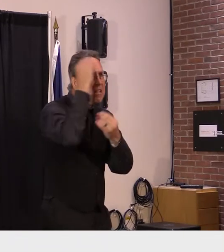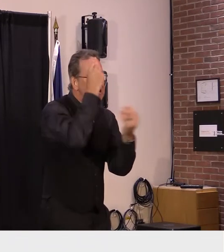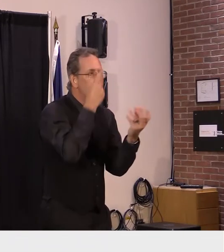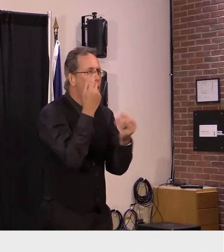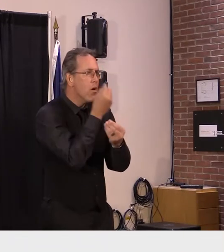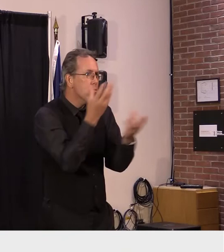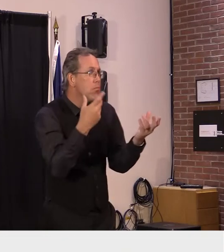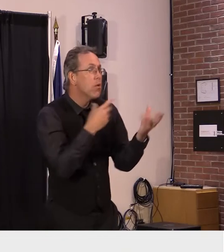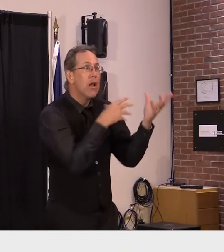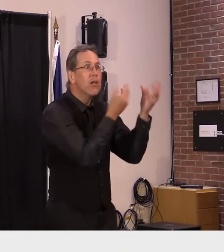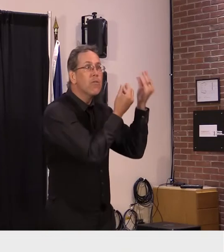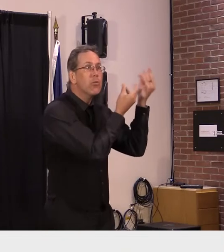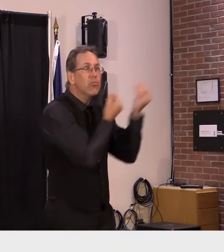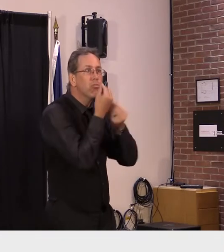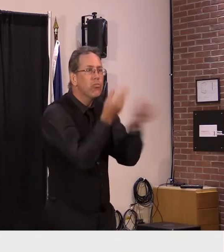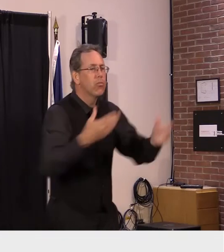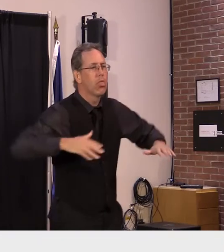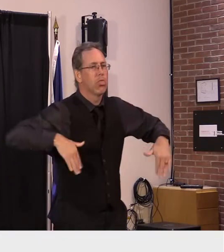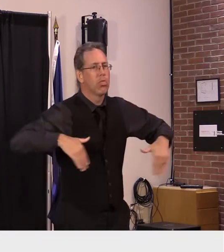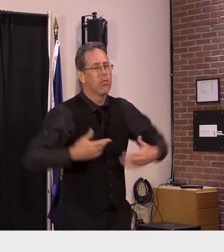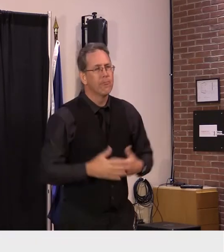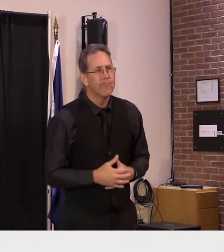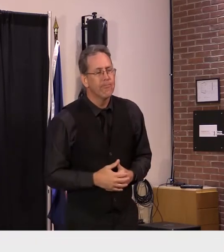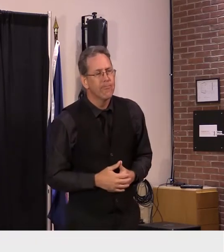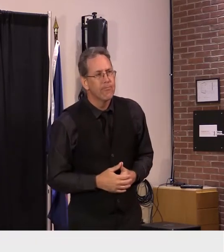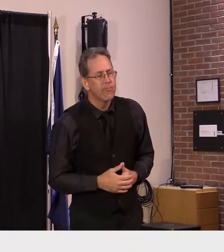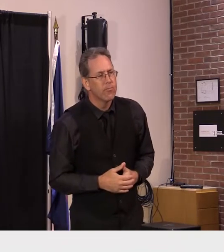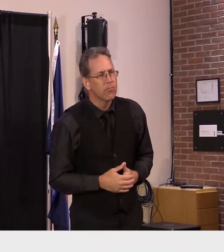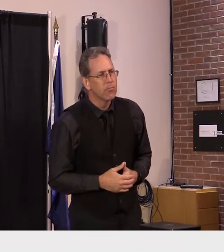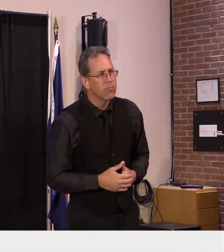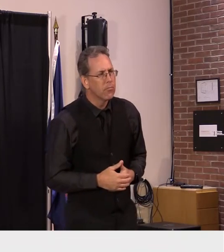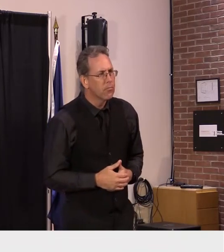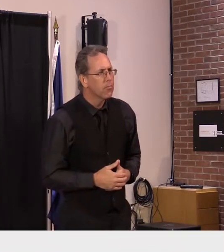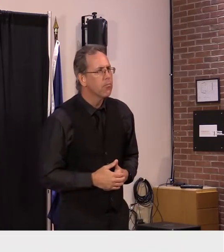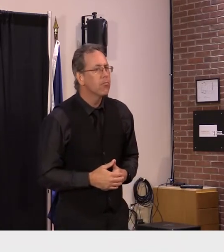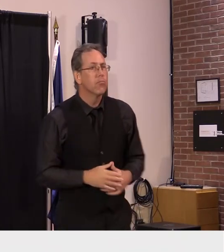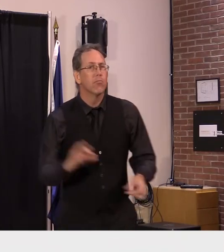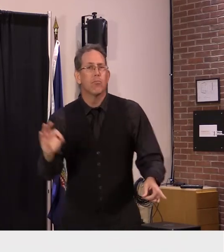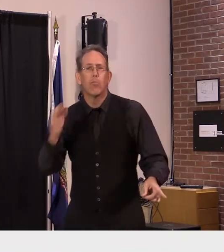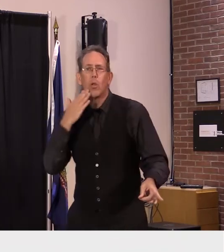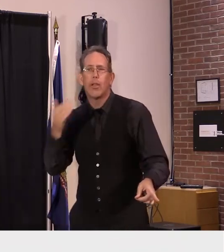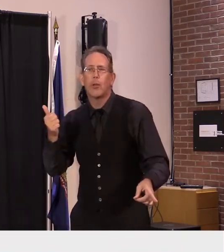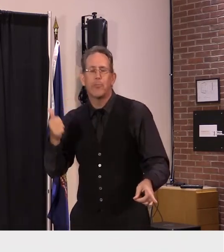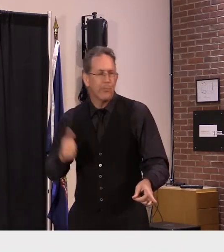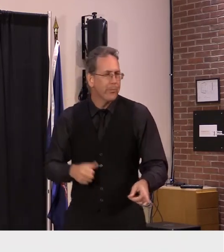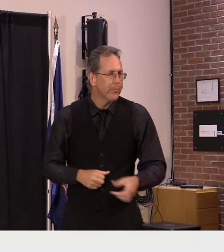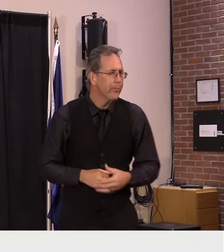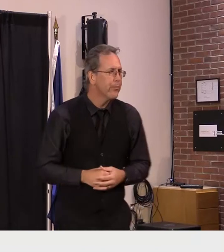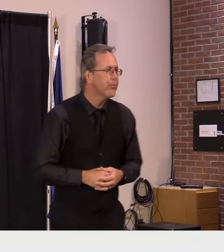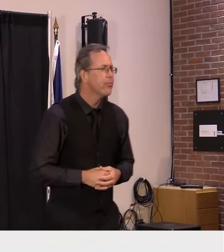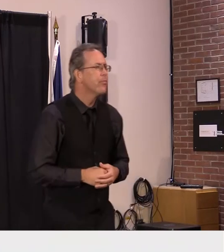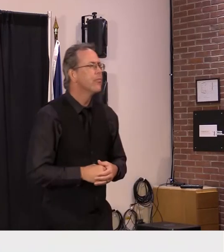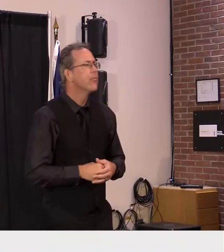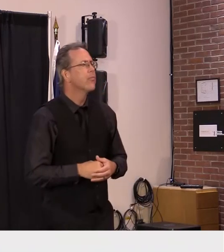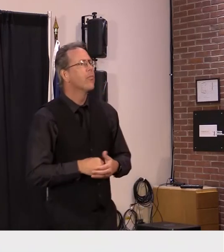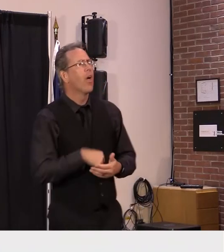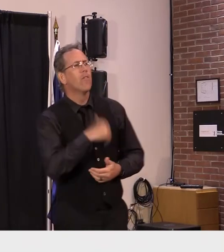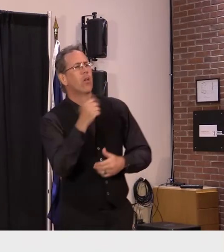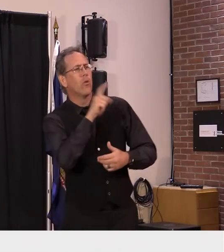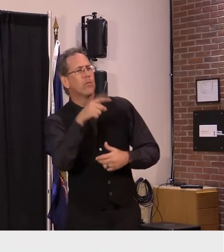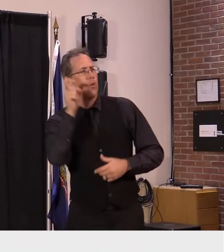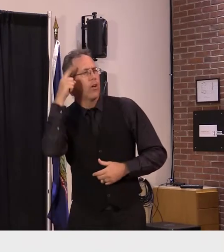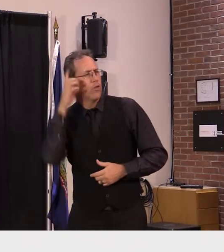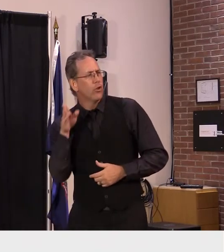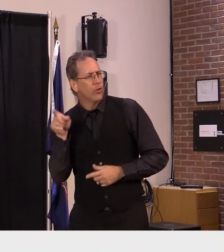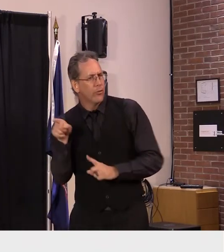okay thank you uh governor many schools do not have on